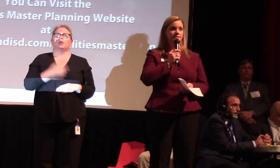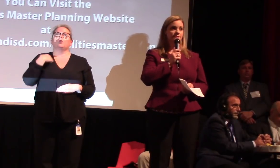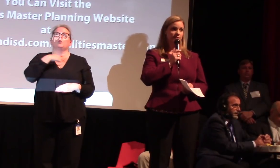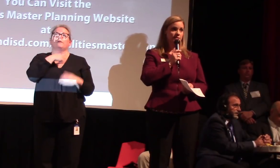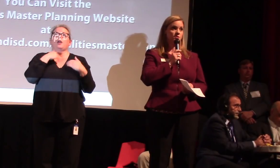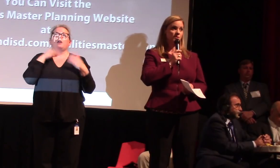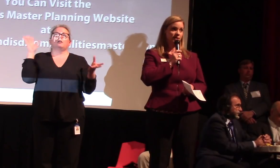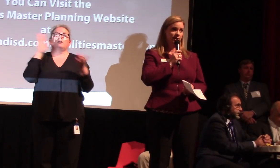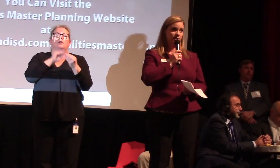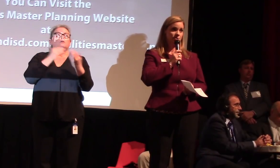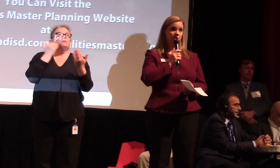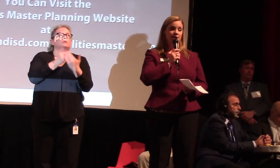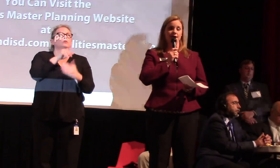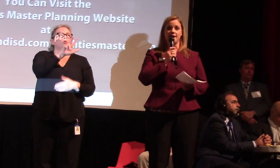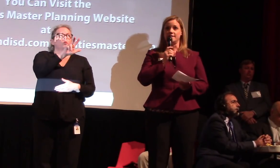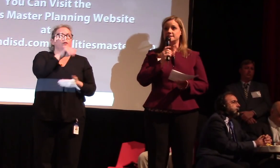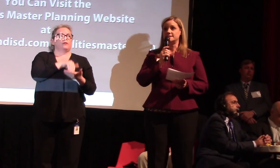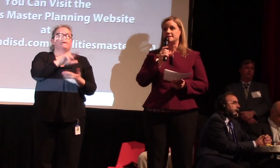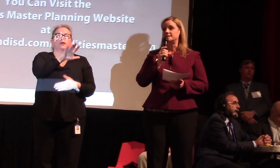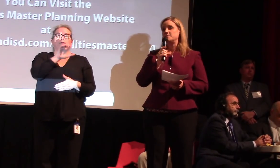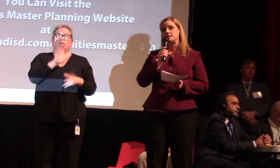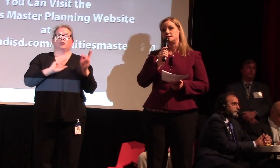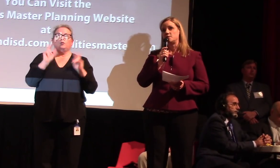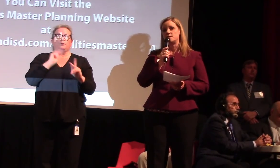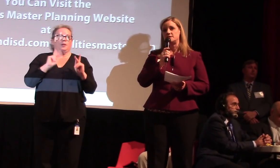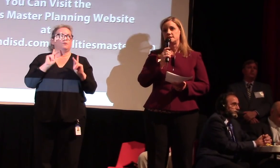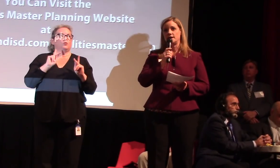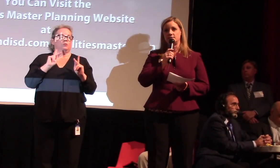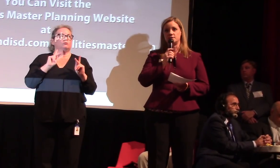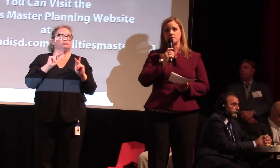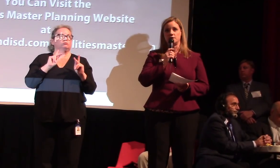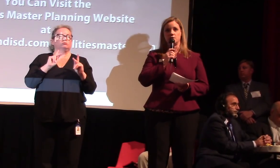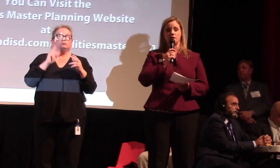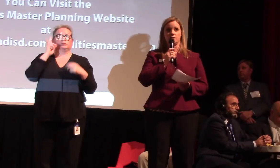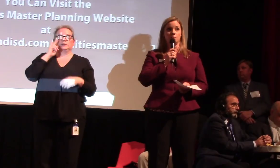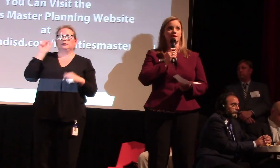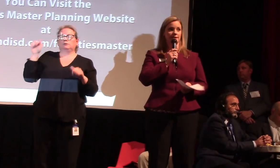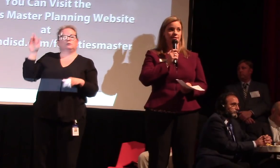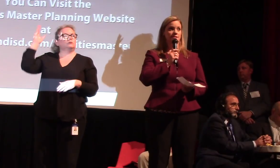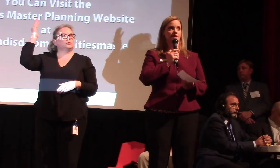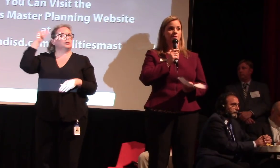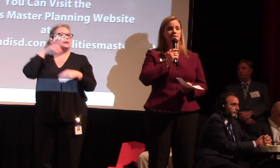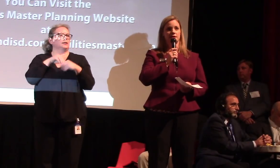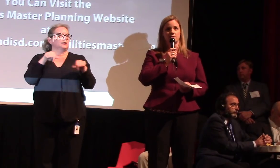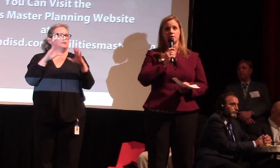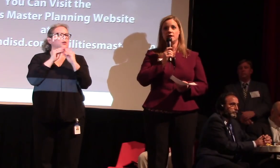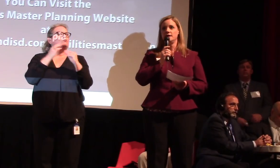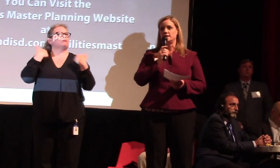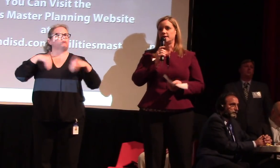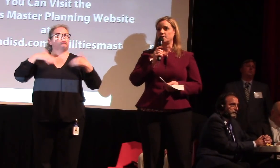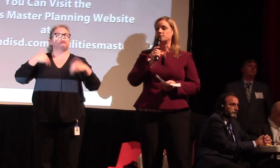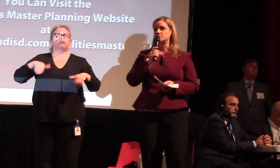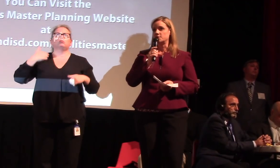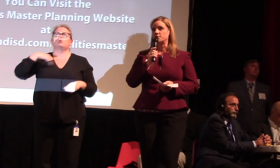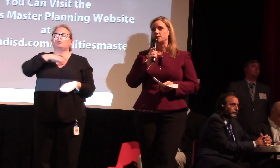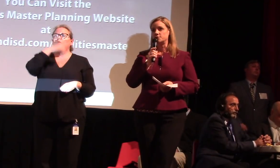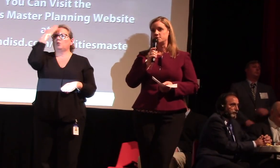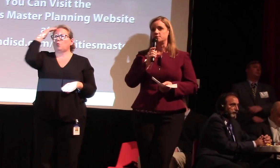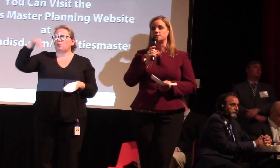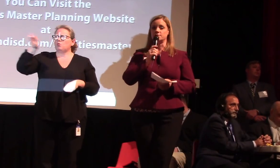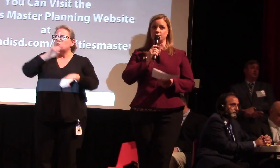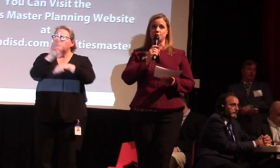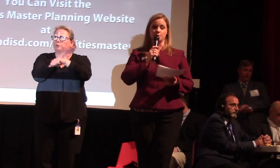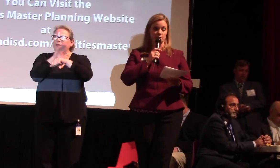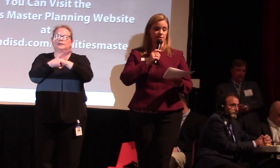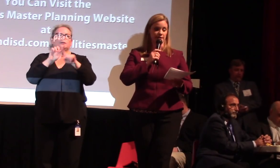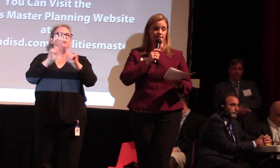come face to face to engage and that's that's amazing with the busy lives that we know everyone leads to come together in care and concern for your